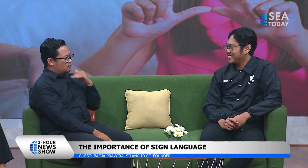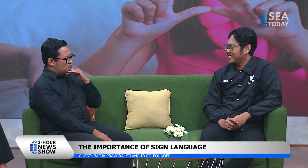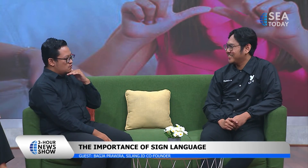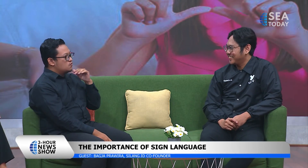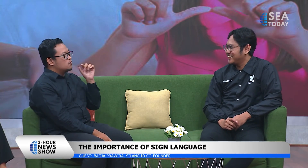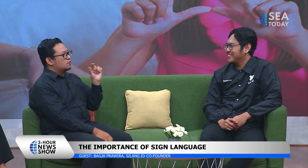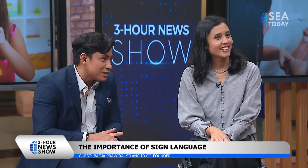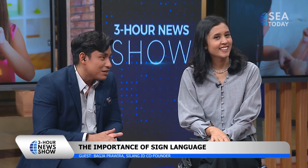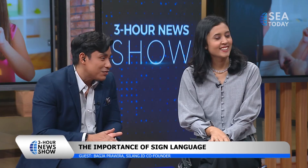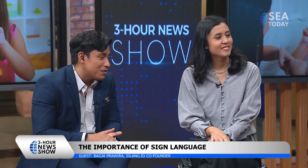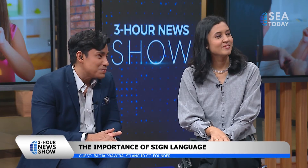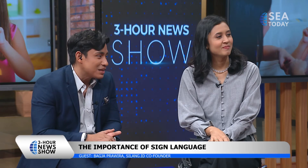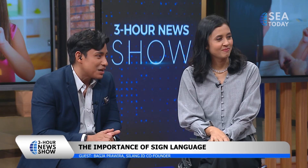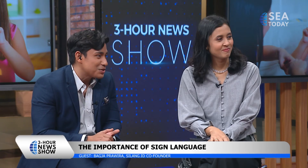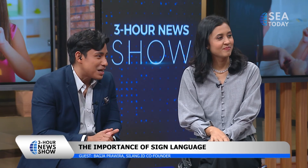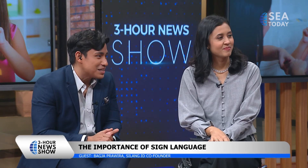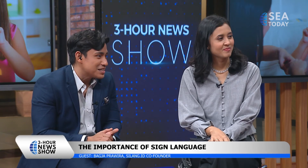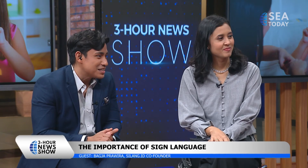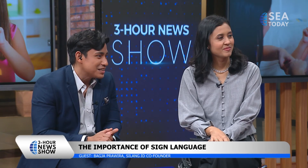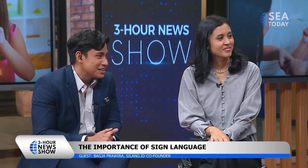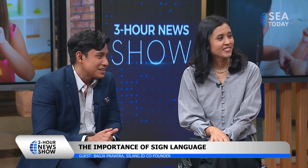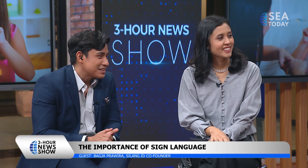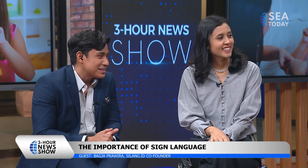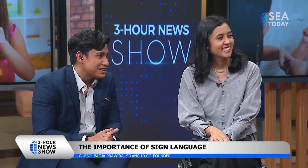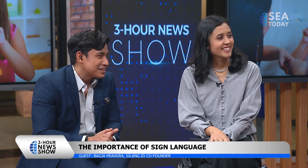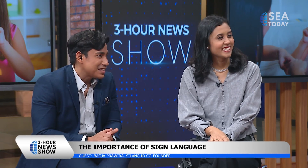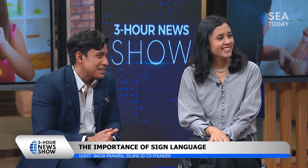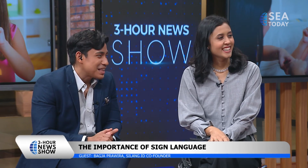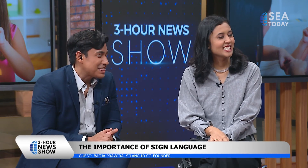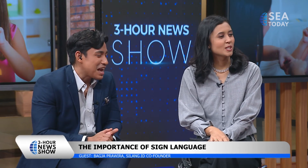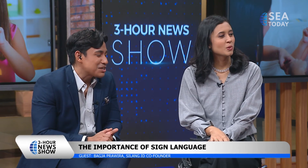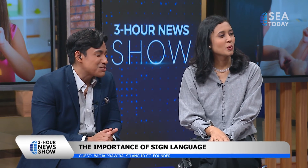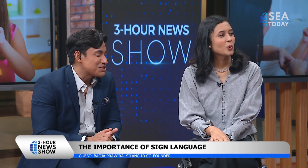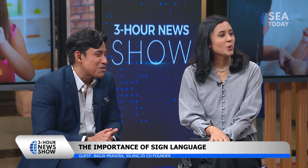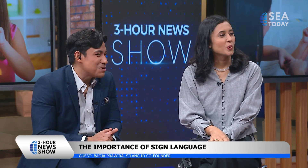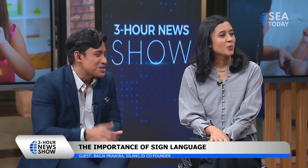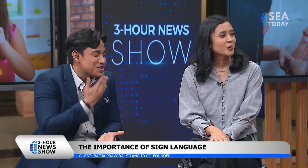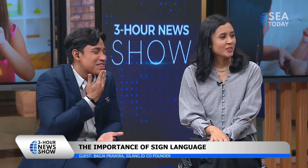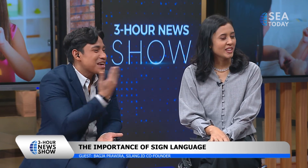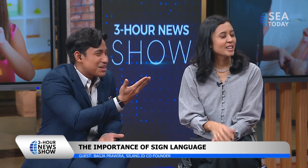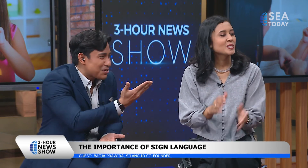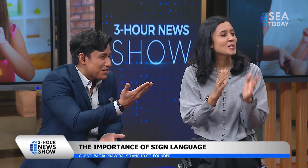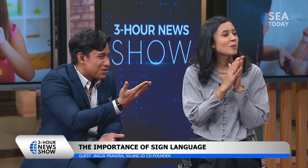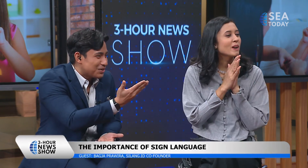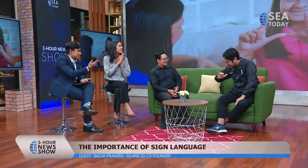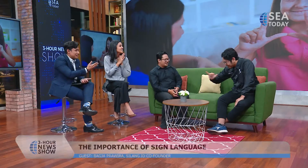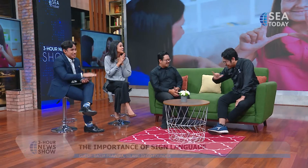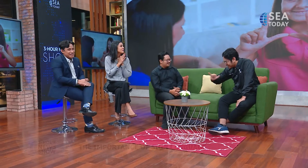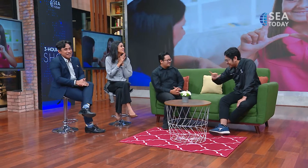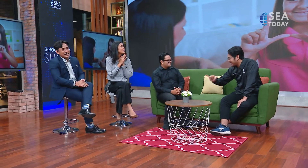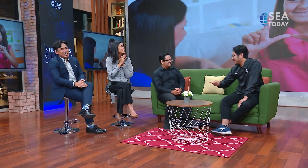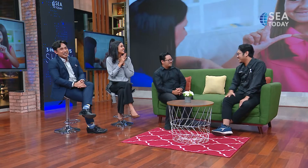development from silang.id sure sure thank you so much thank you you so much best of luck